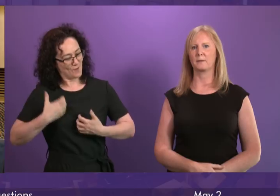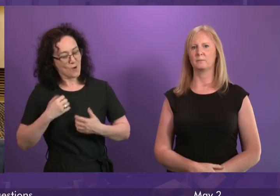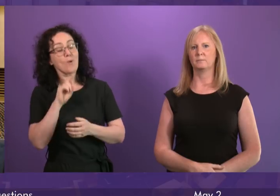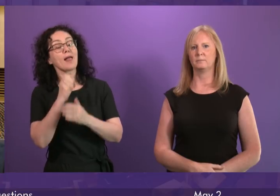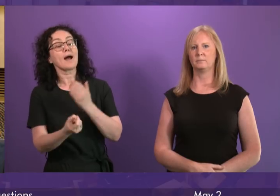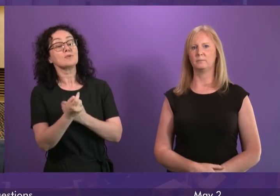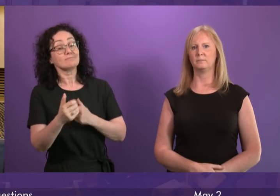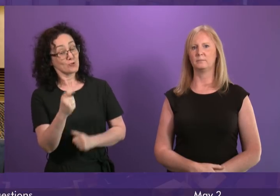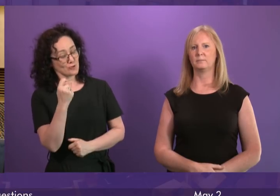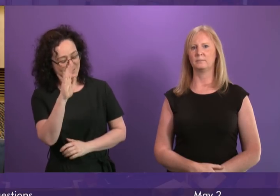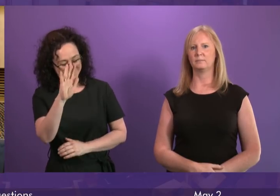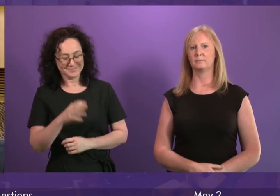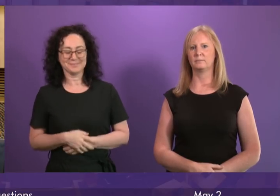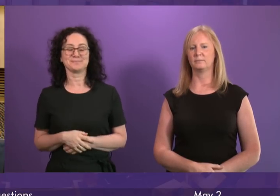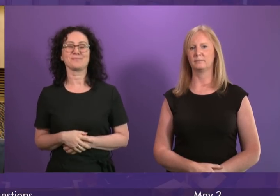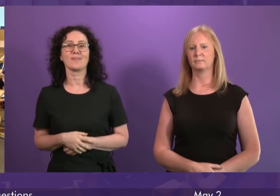happening very soon,